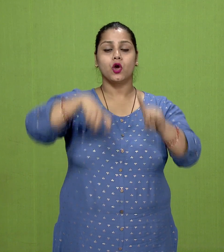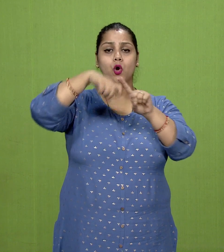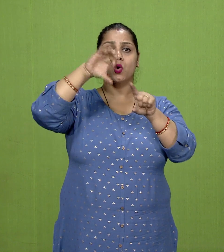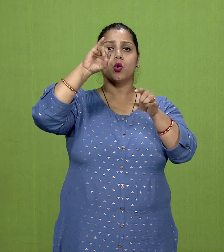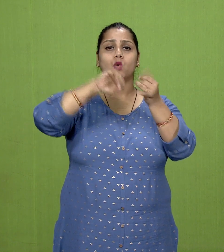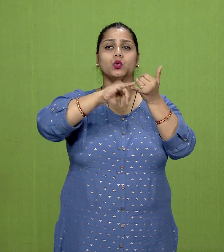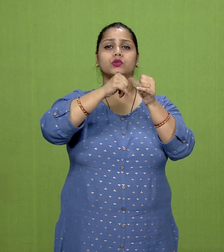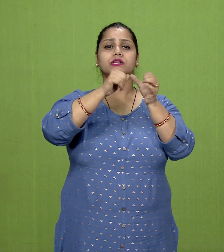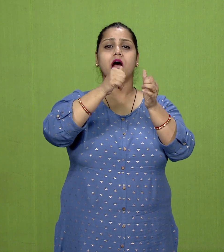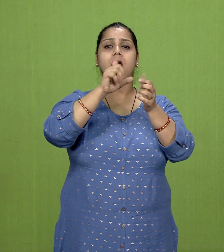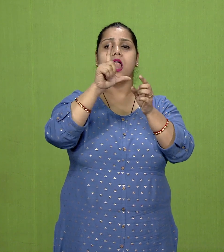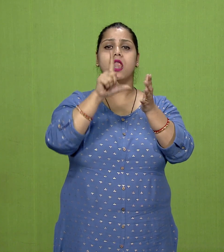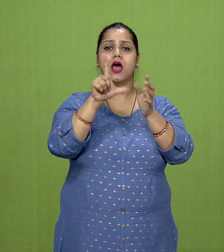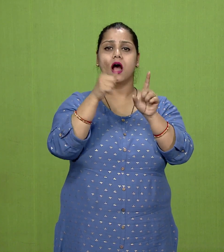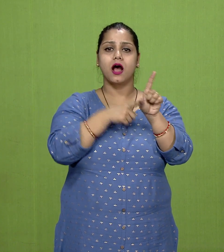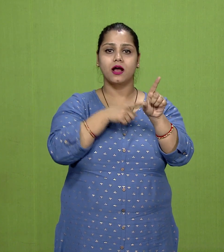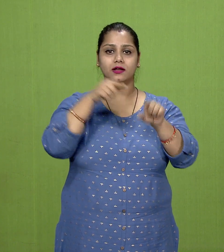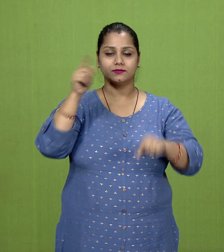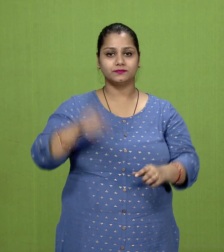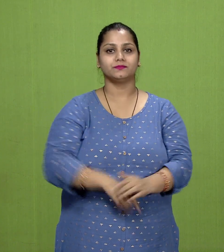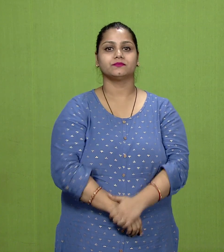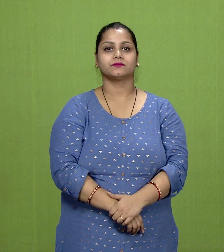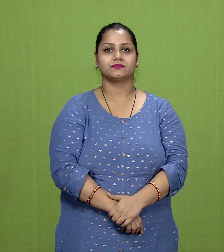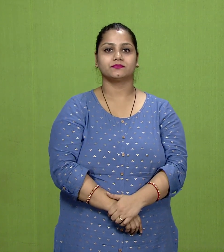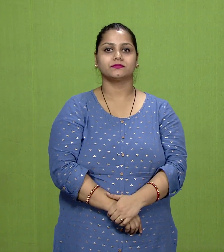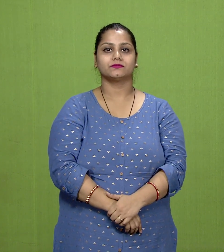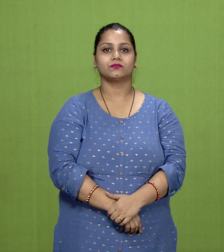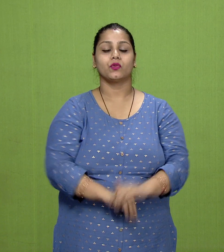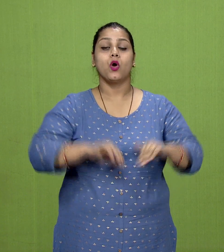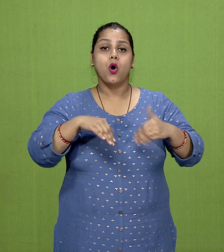and Avanti.